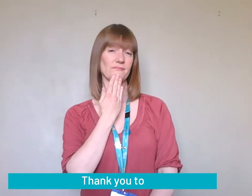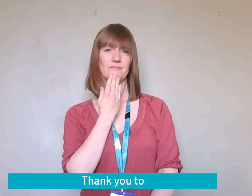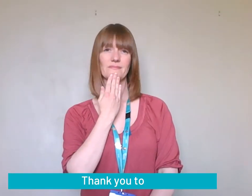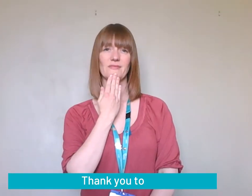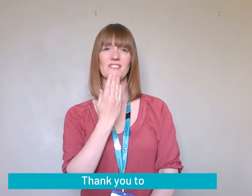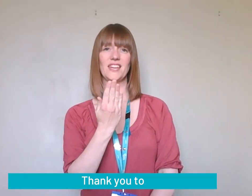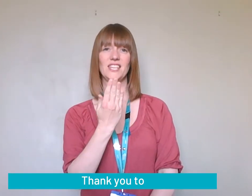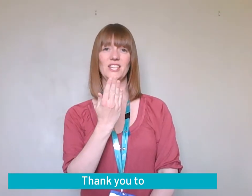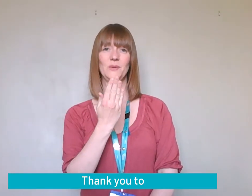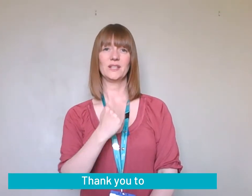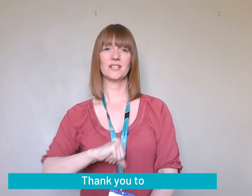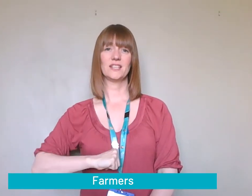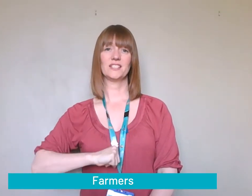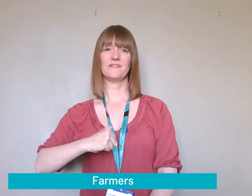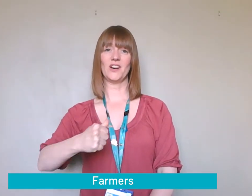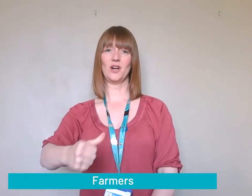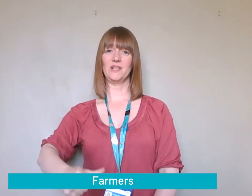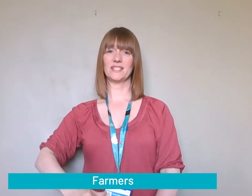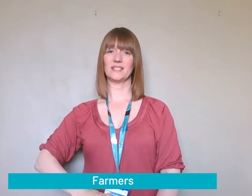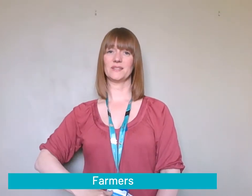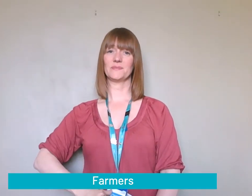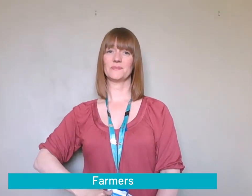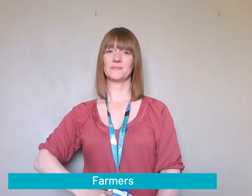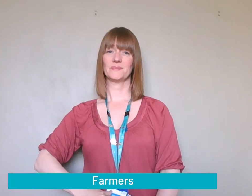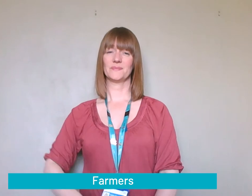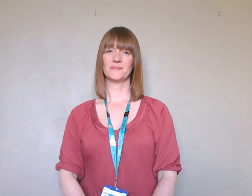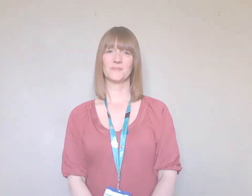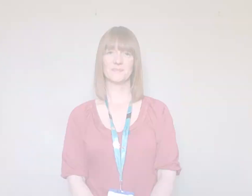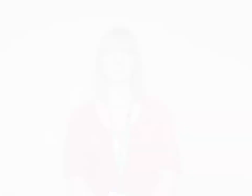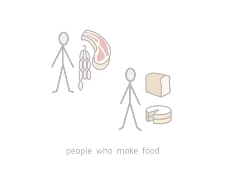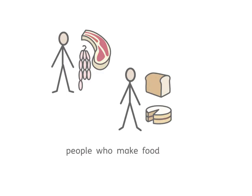Thank you to farmers. Thank